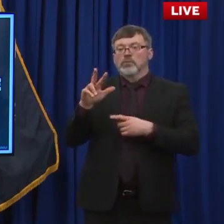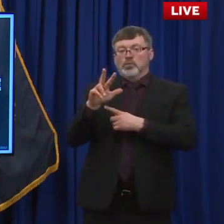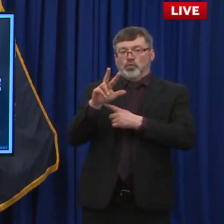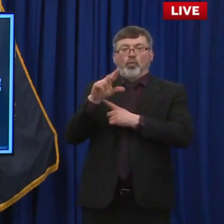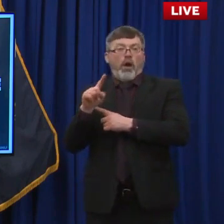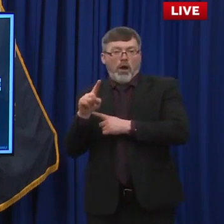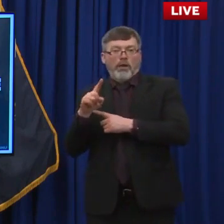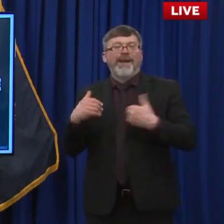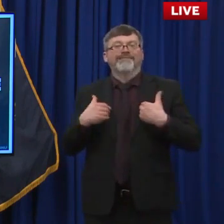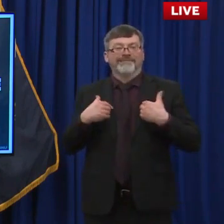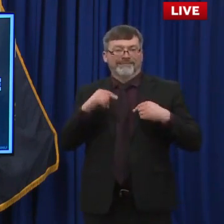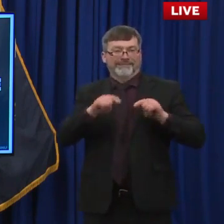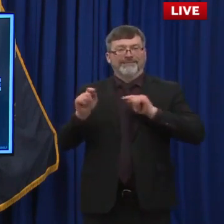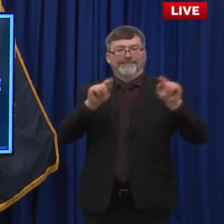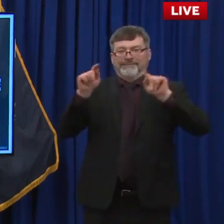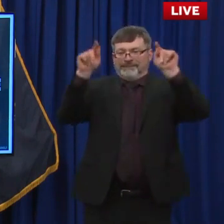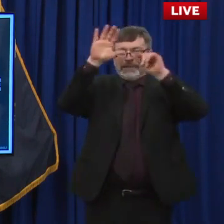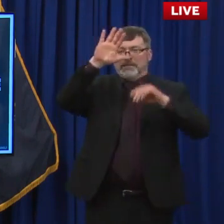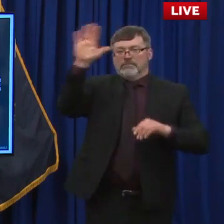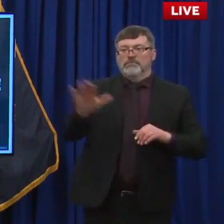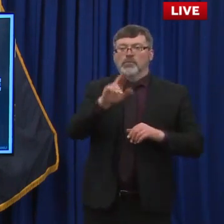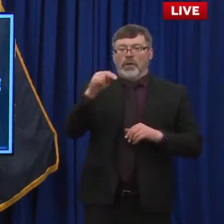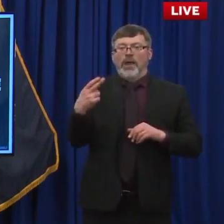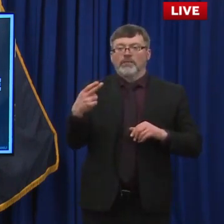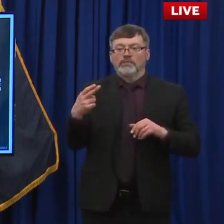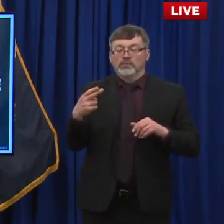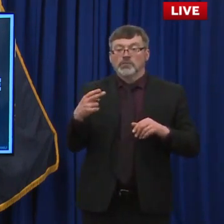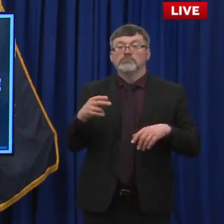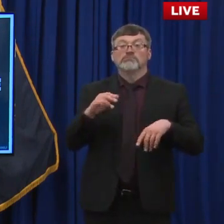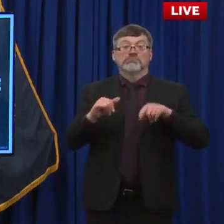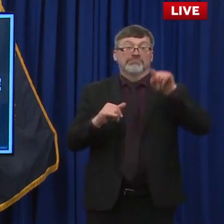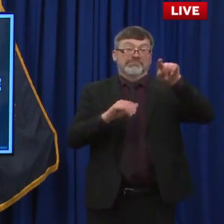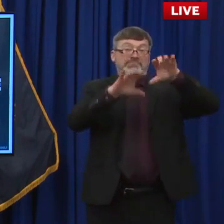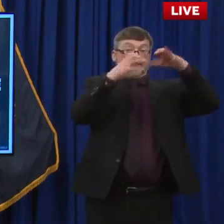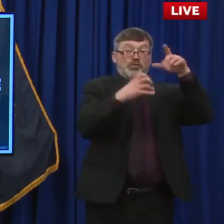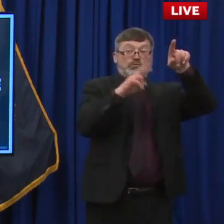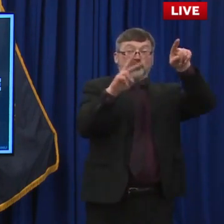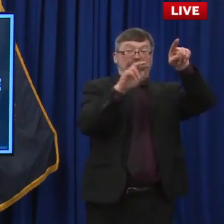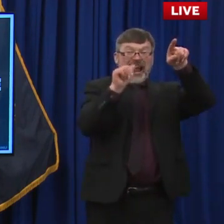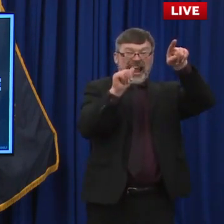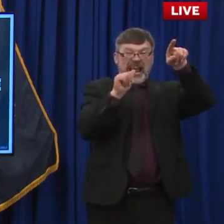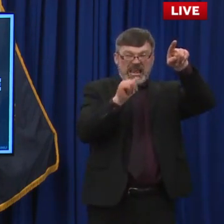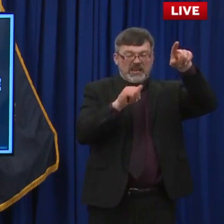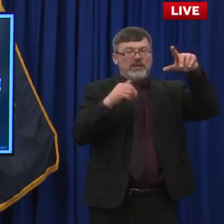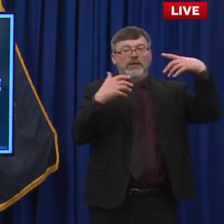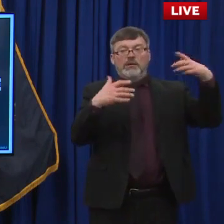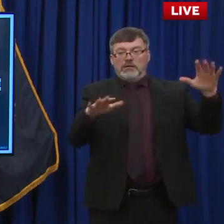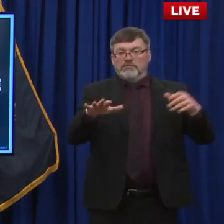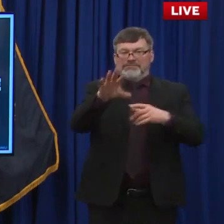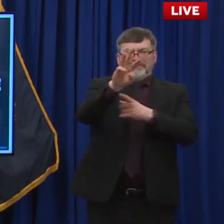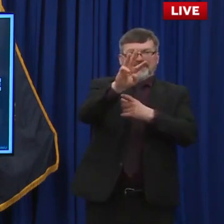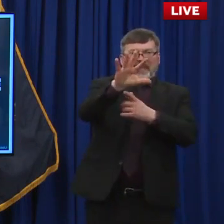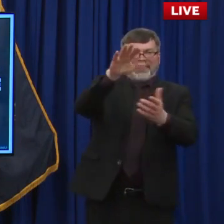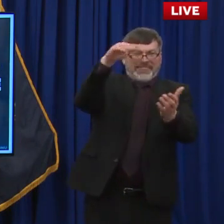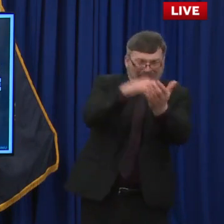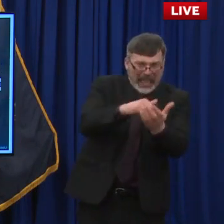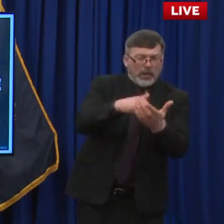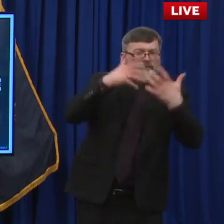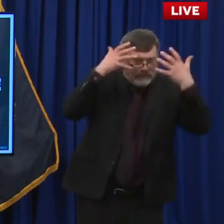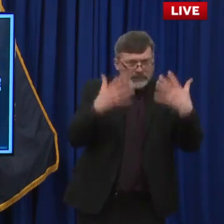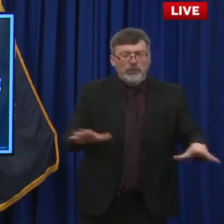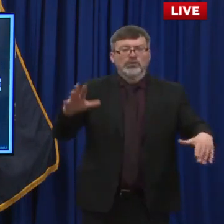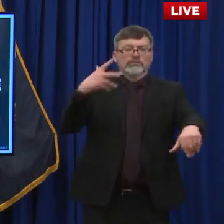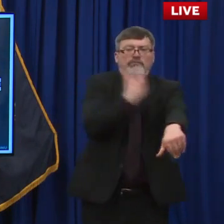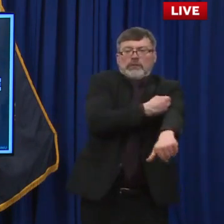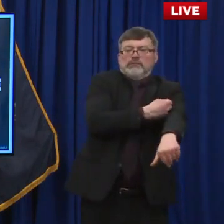An additional 36 regional clinics are scheduled through the end of March with plans to vaccinate another 20,000